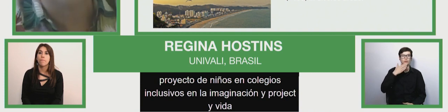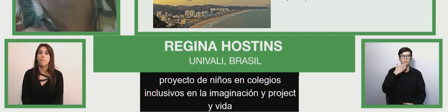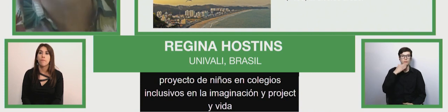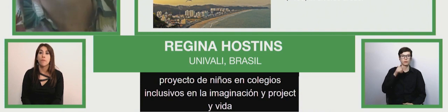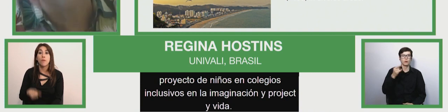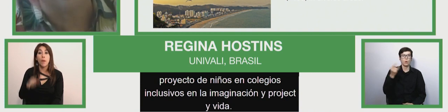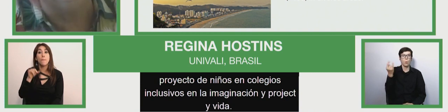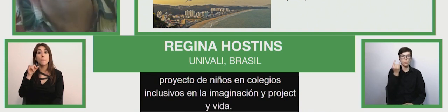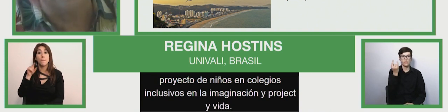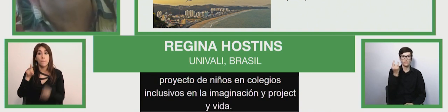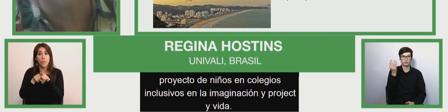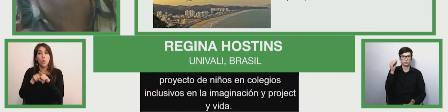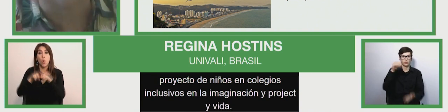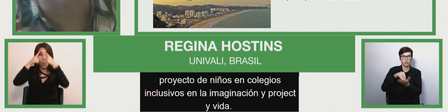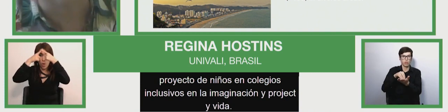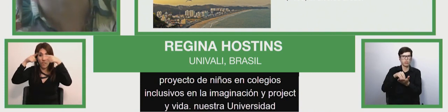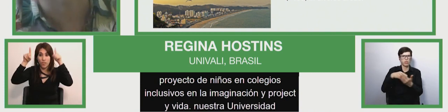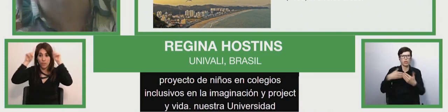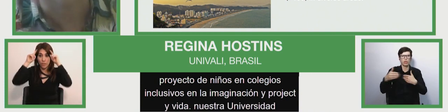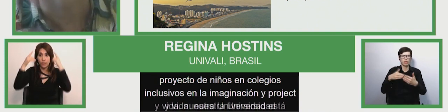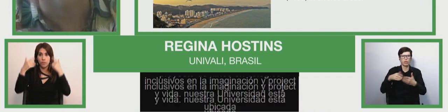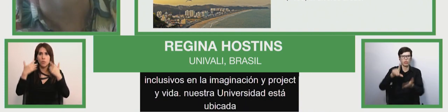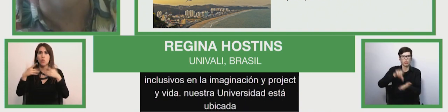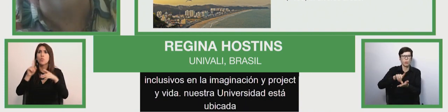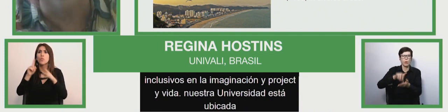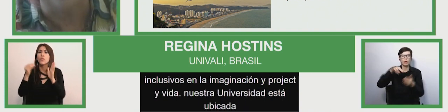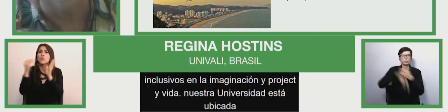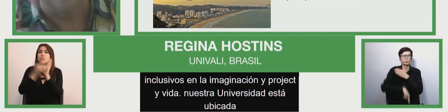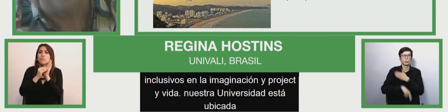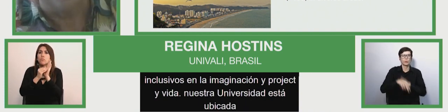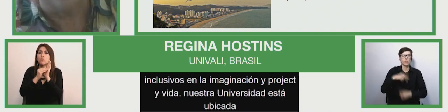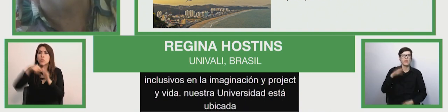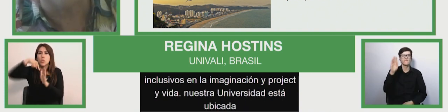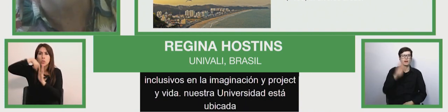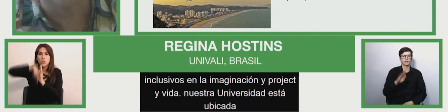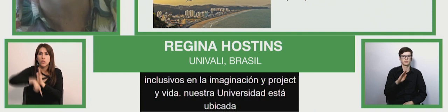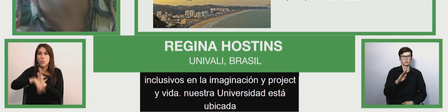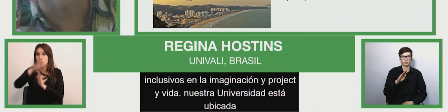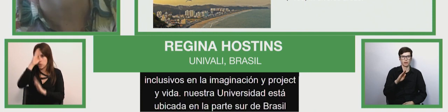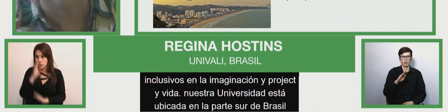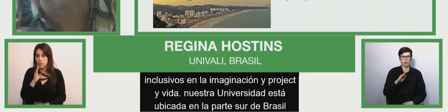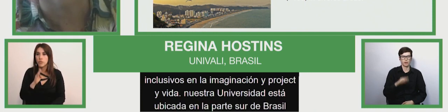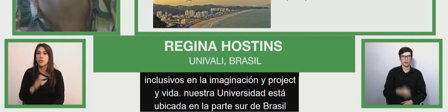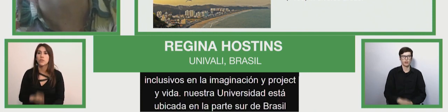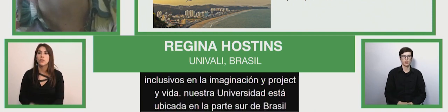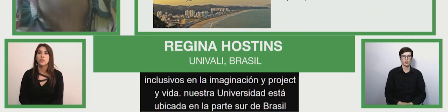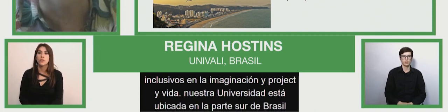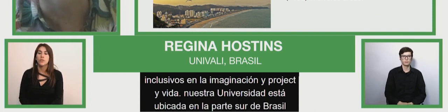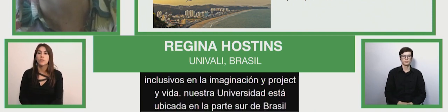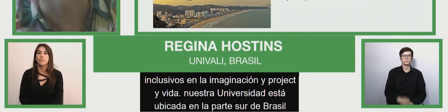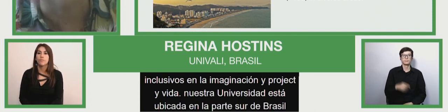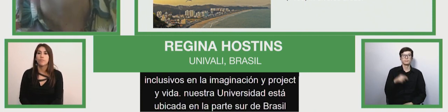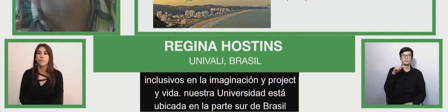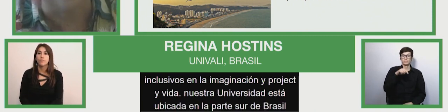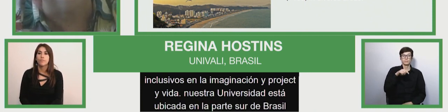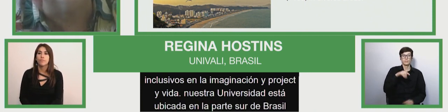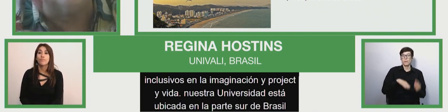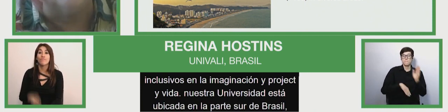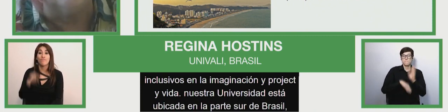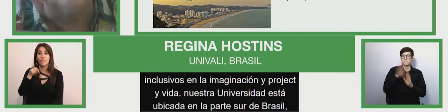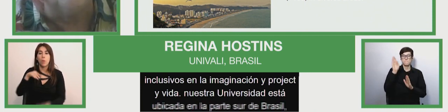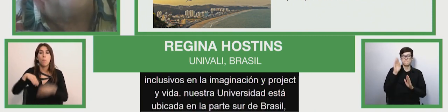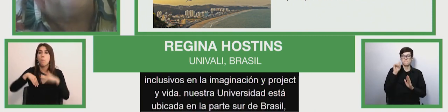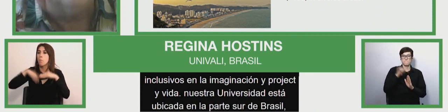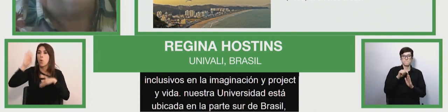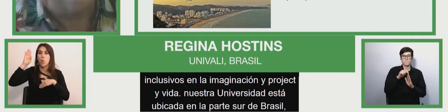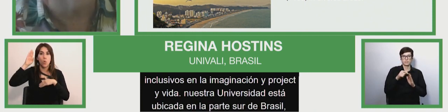next pantage it's our university it's located in southern brazil